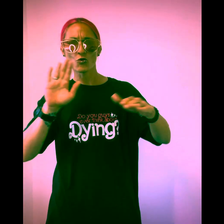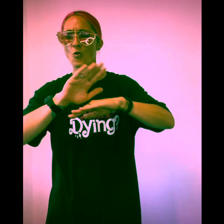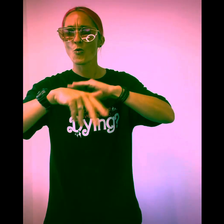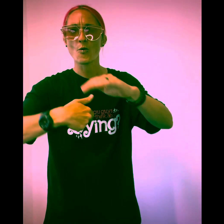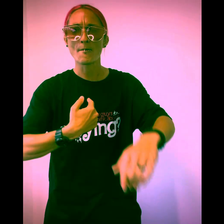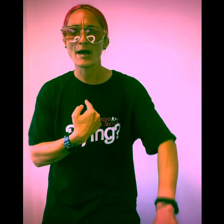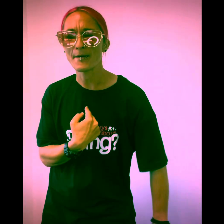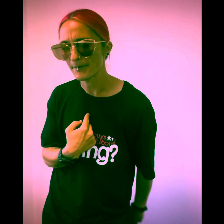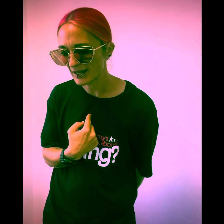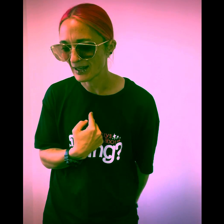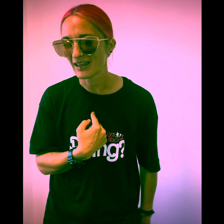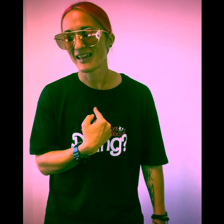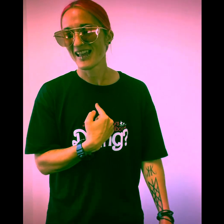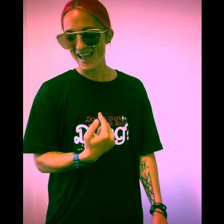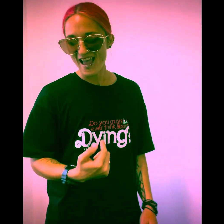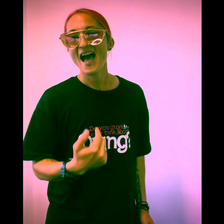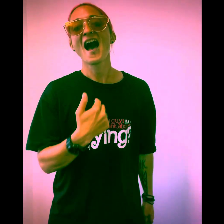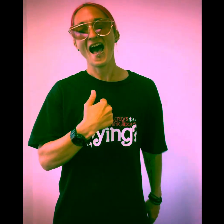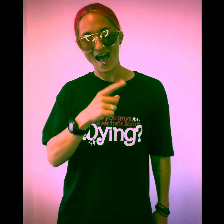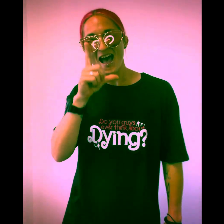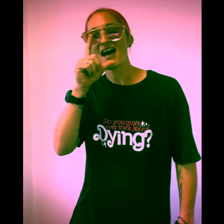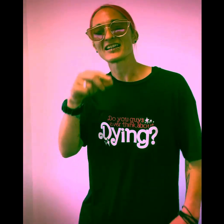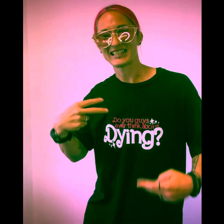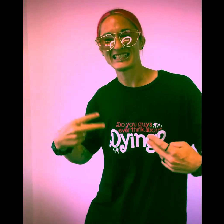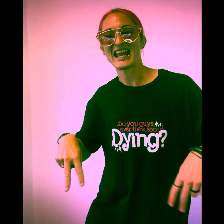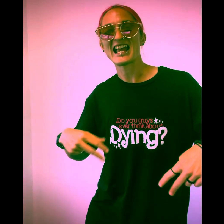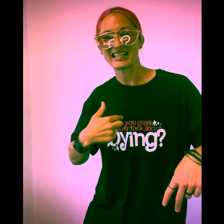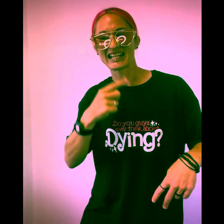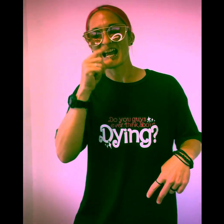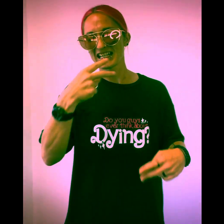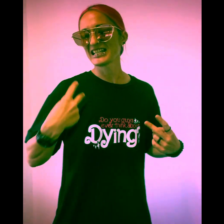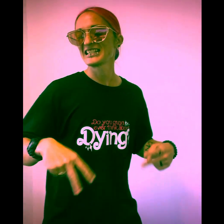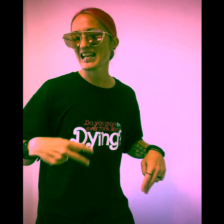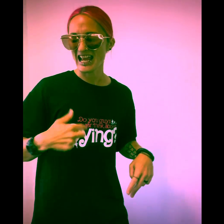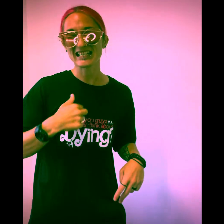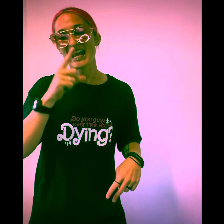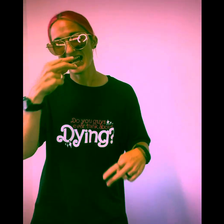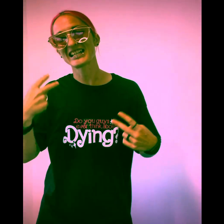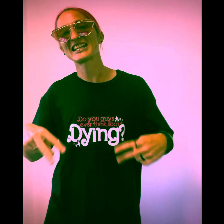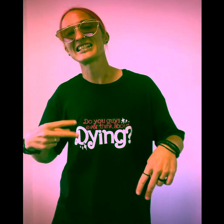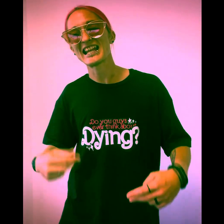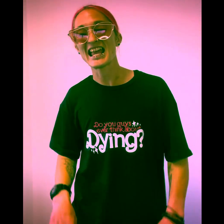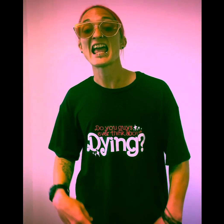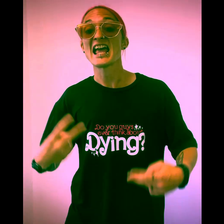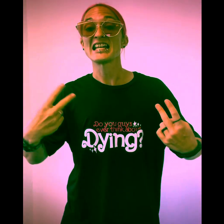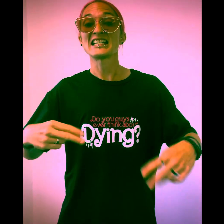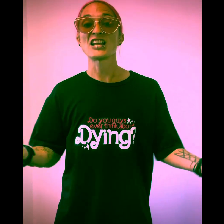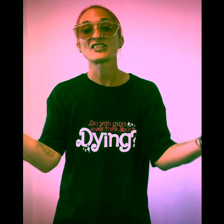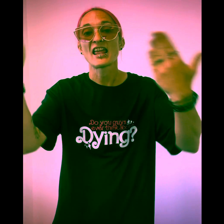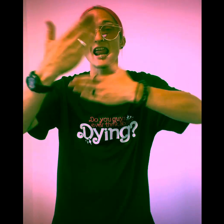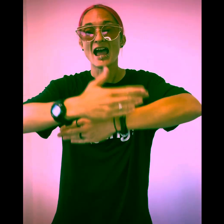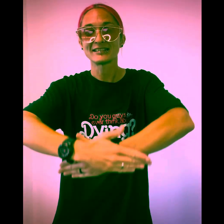know about me I could dance, I could dance, I could dance Dance the night